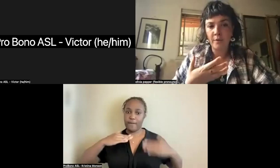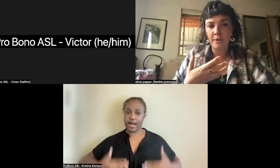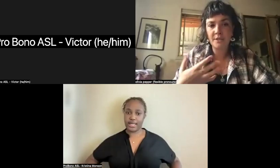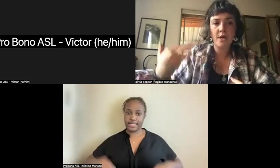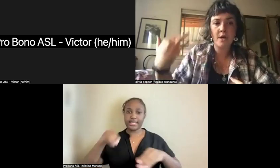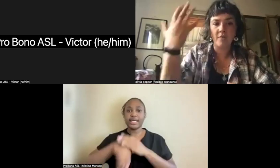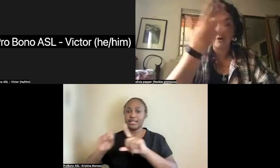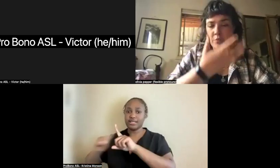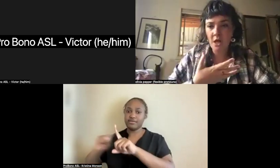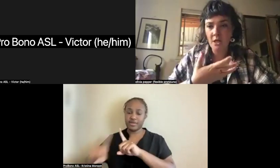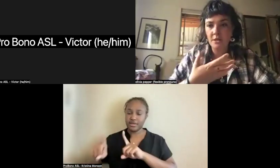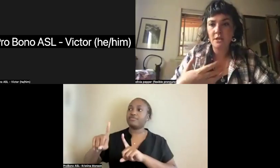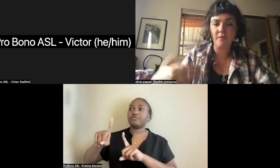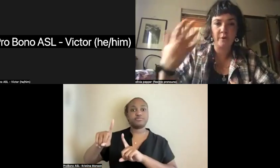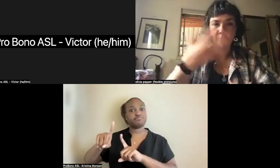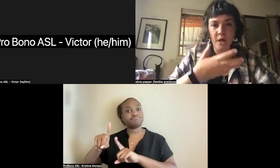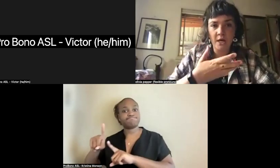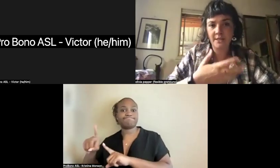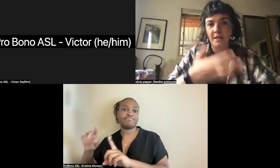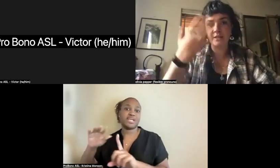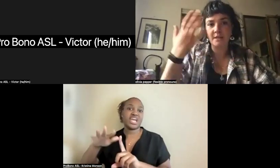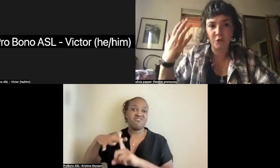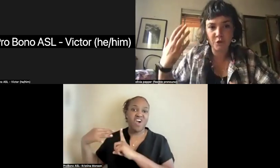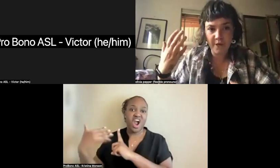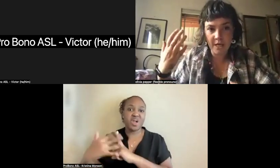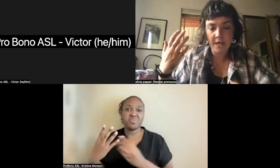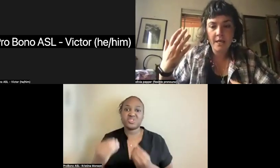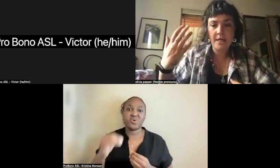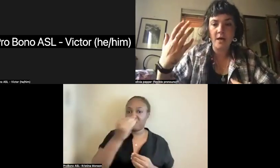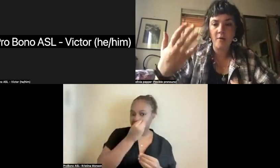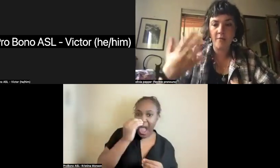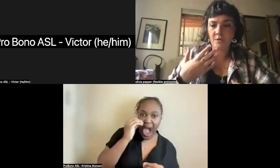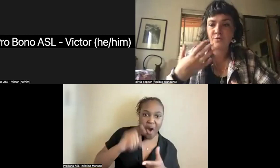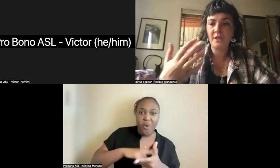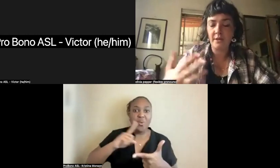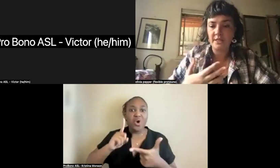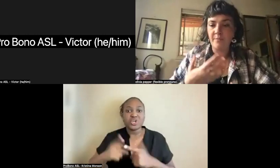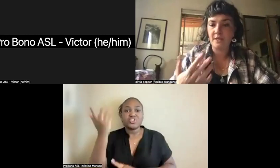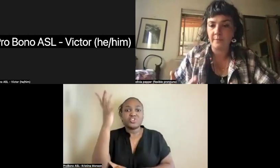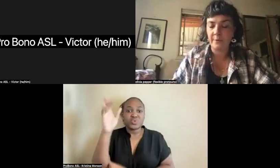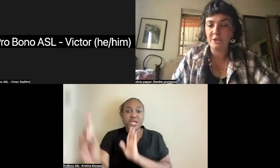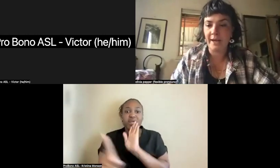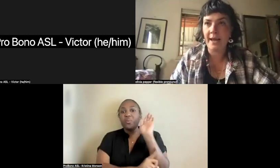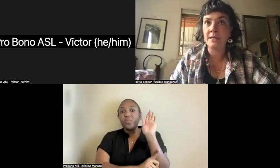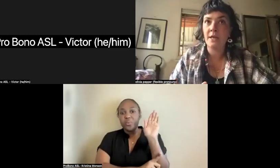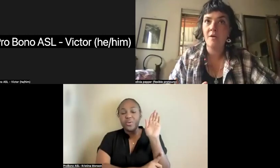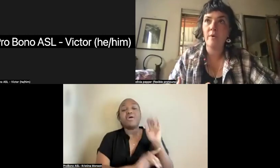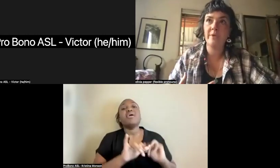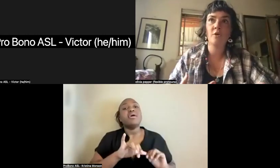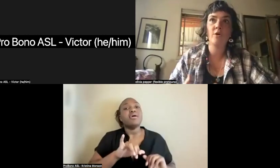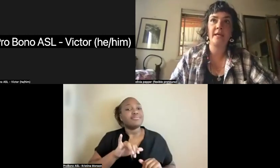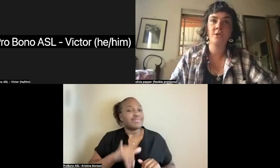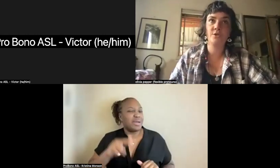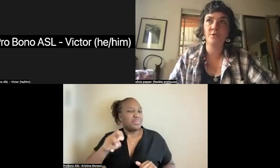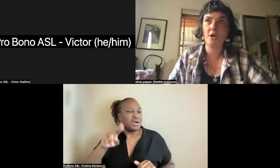flowers, covered in blood, covered in mud against a tree. Um, it was really a deep exploration. And when